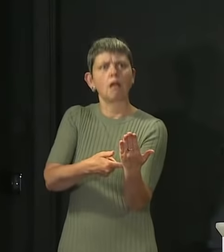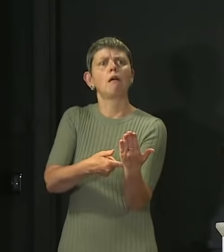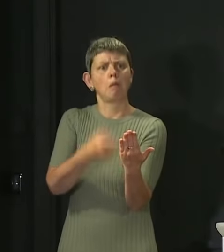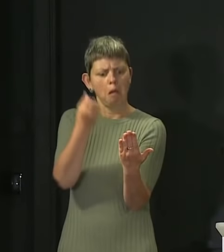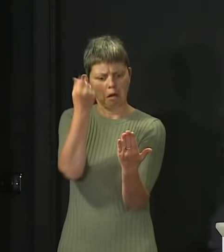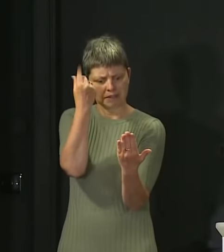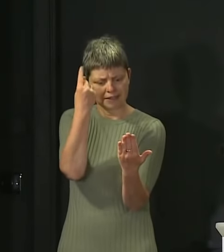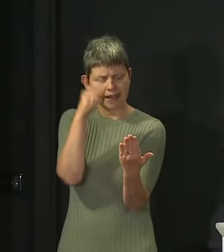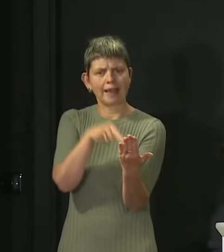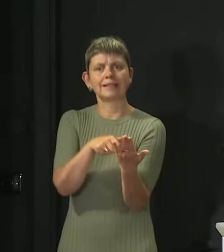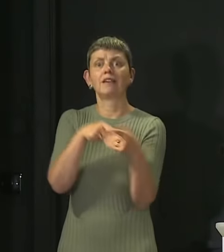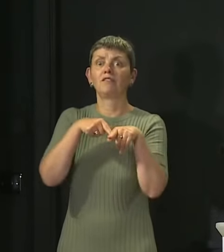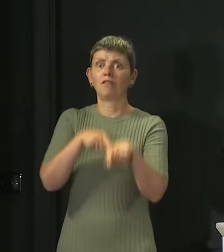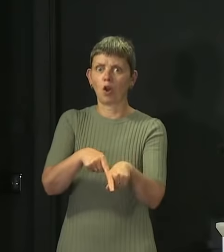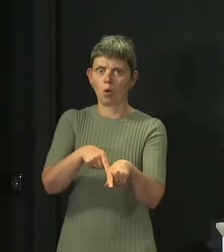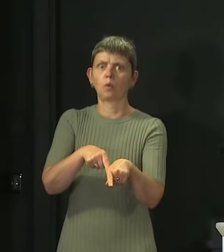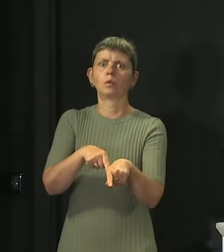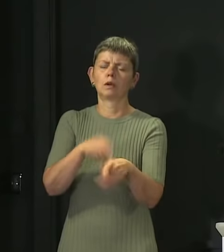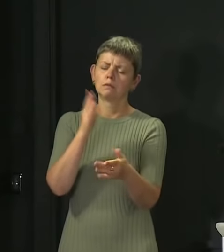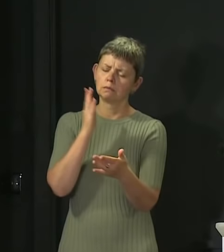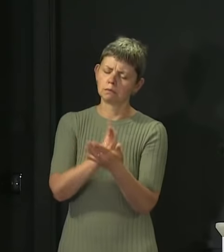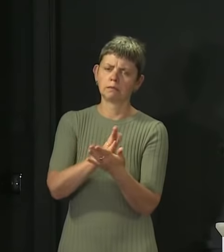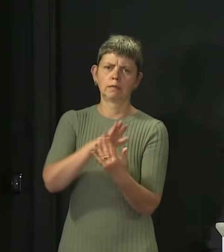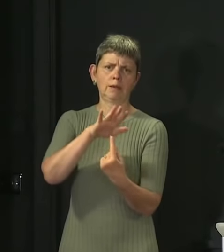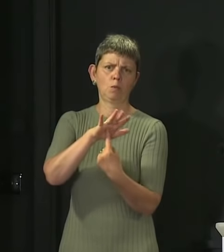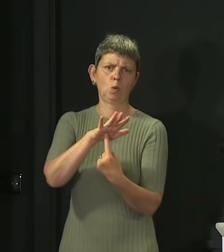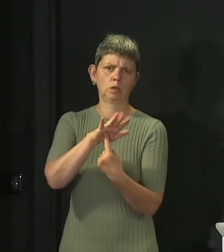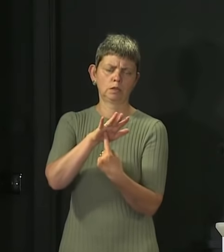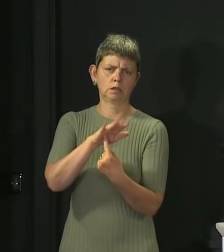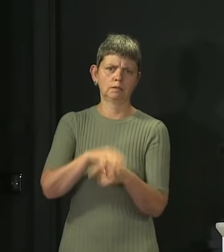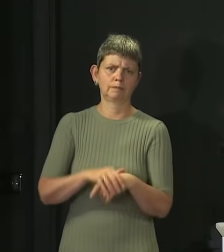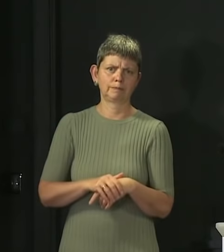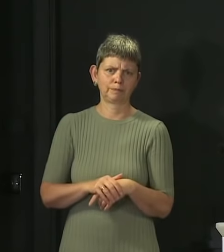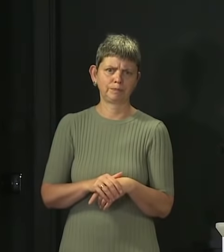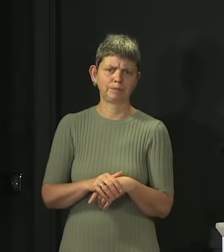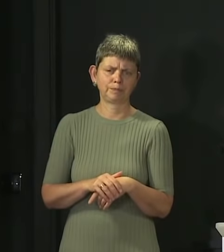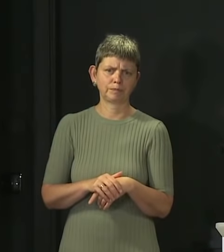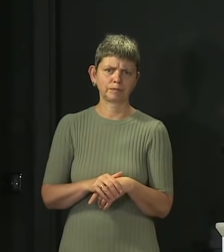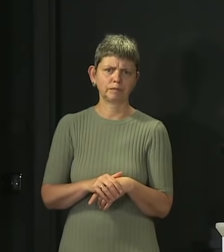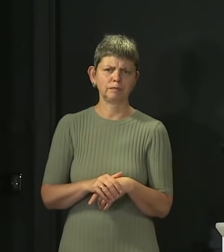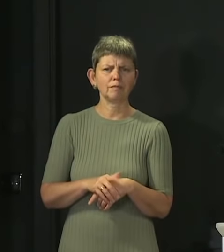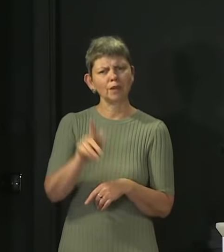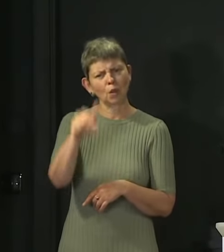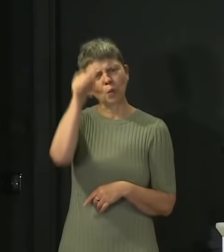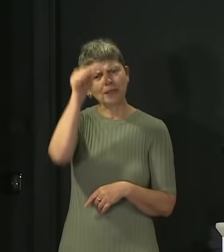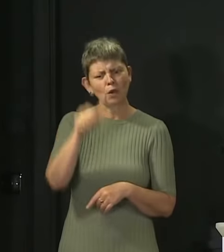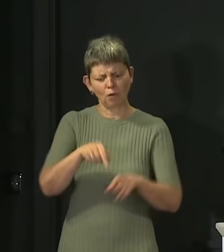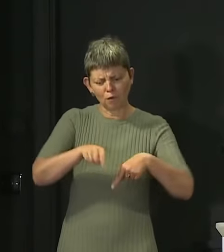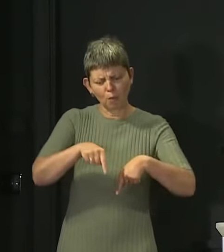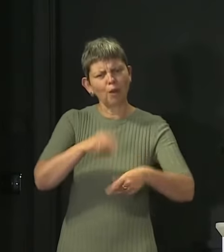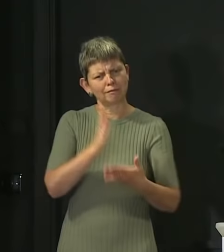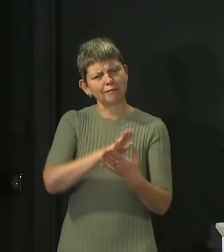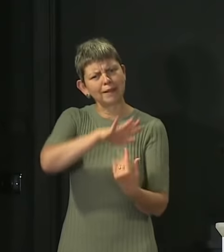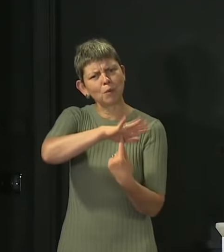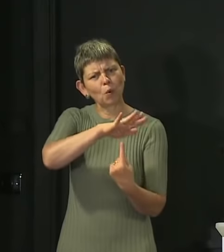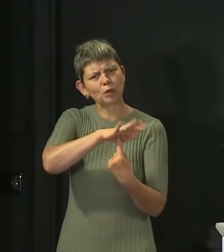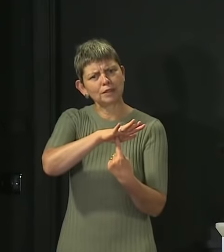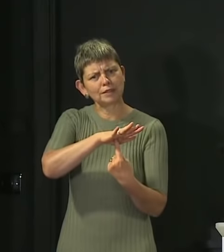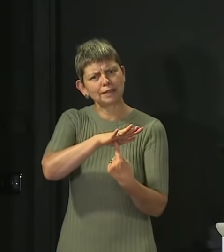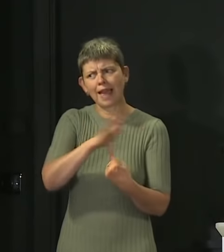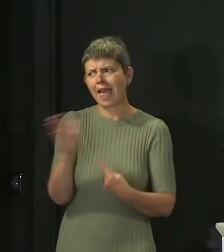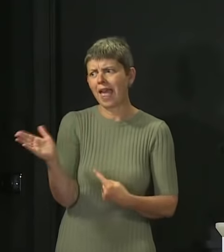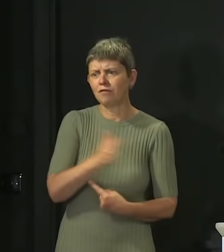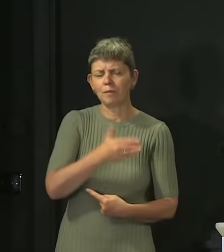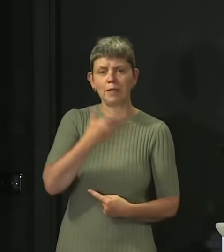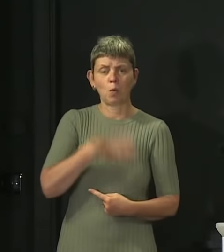is really important. There was huge enthusiasm, because we know how important football is to the country, to get competitive matches